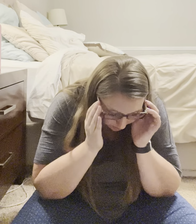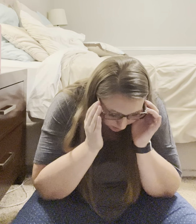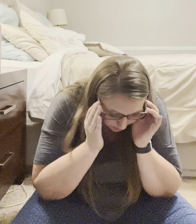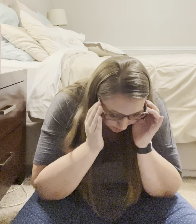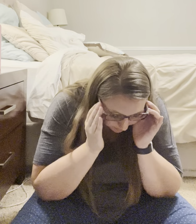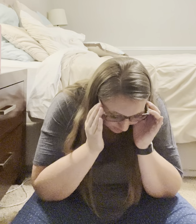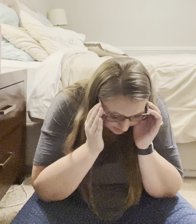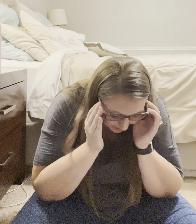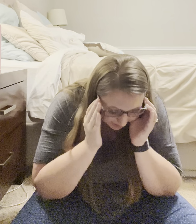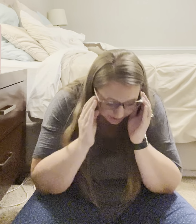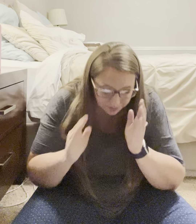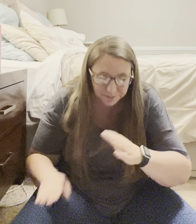Flat tire.